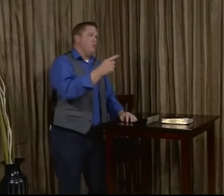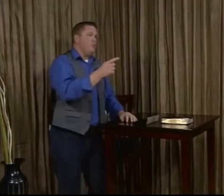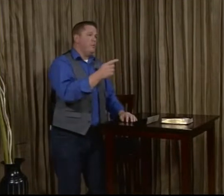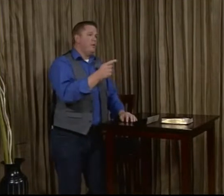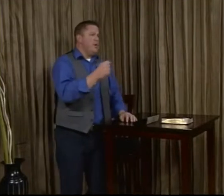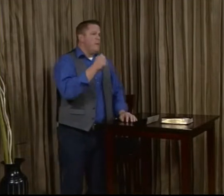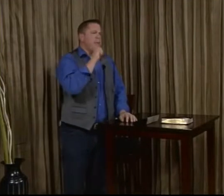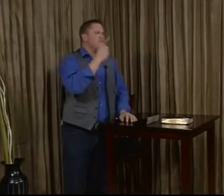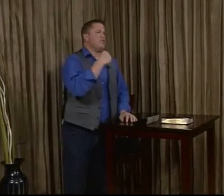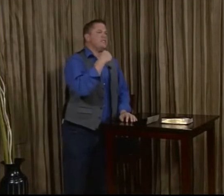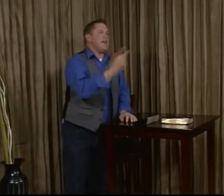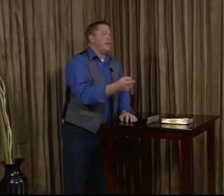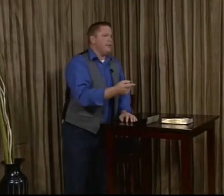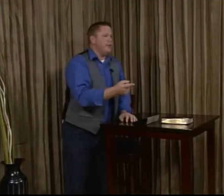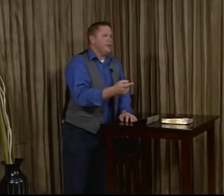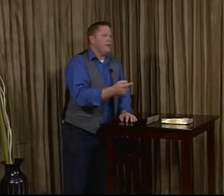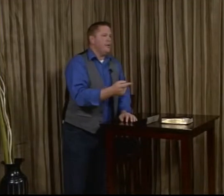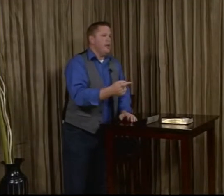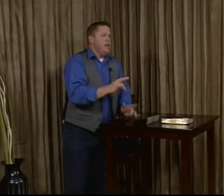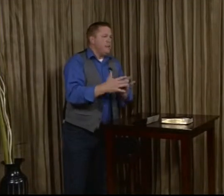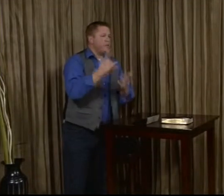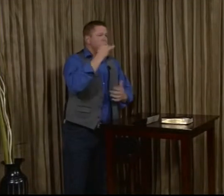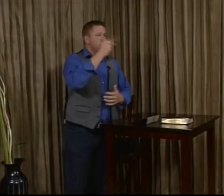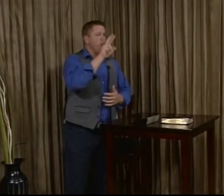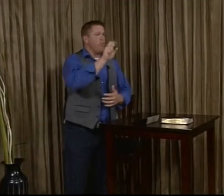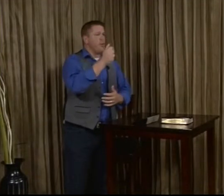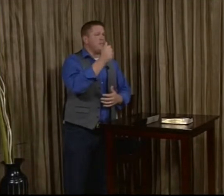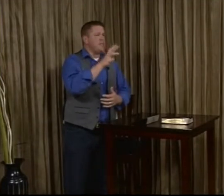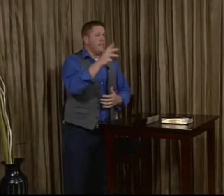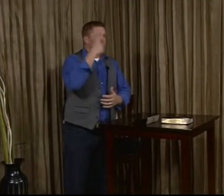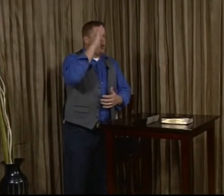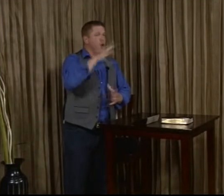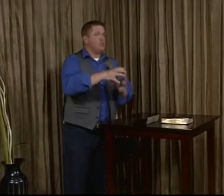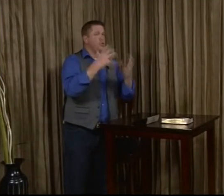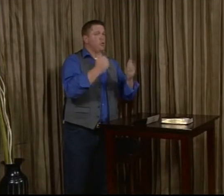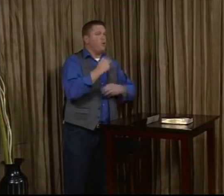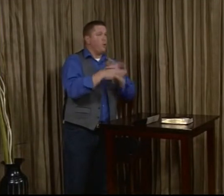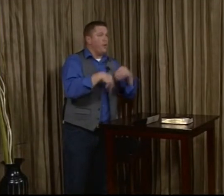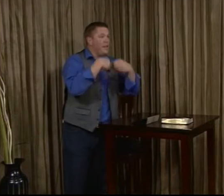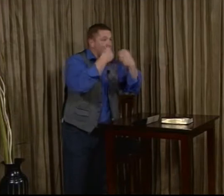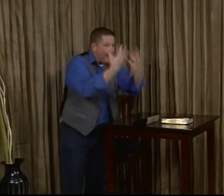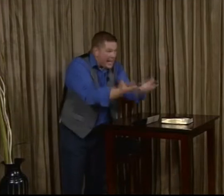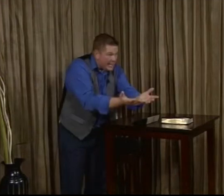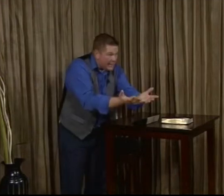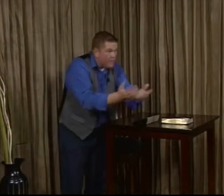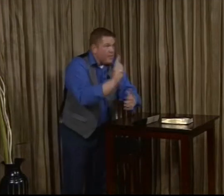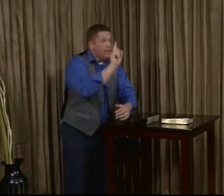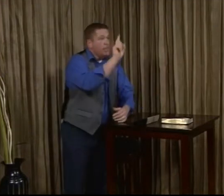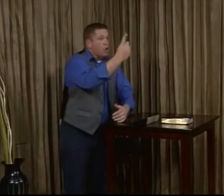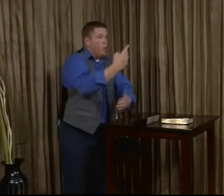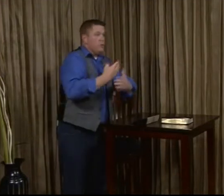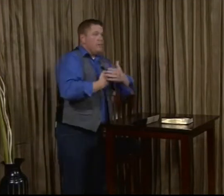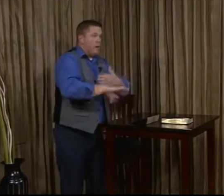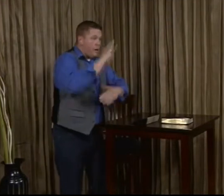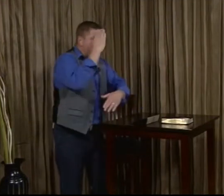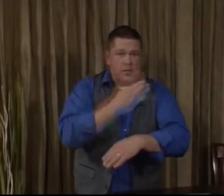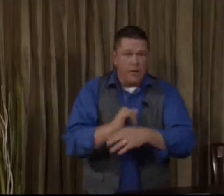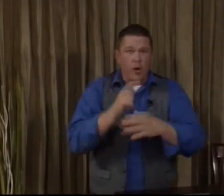you, but I'm not just going to say it to you. The Bible says in John 3, 16, for God so loved the world that he gave his only begotten son that